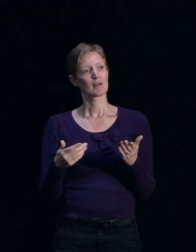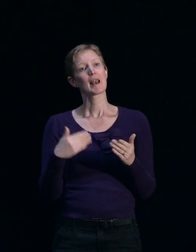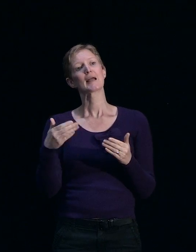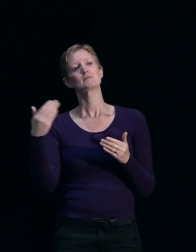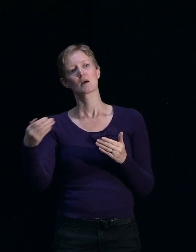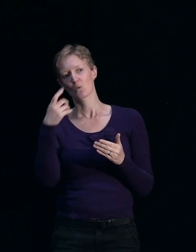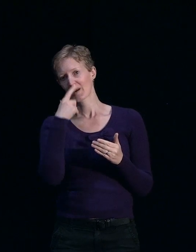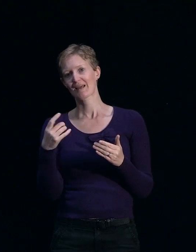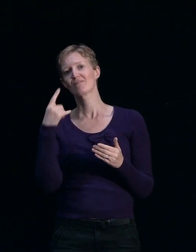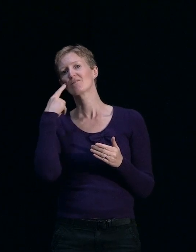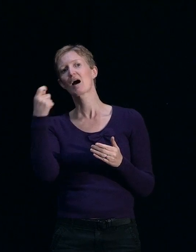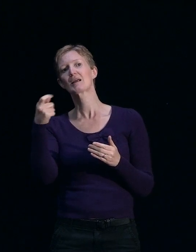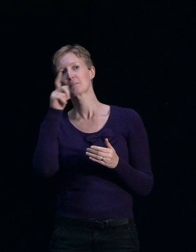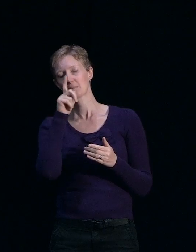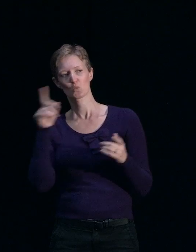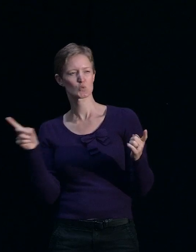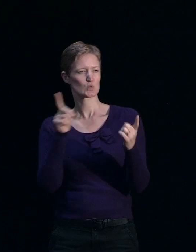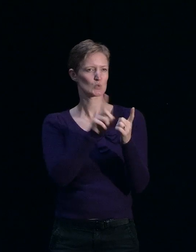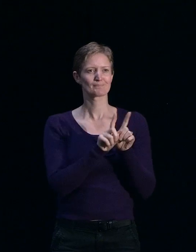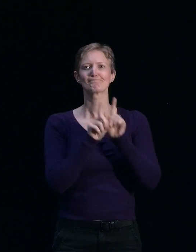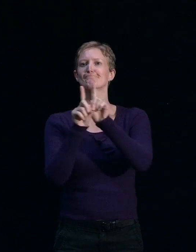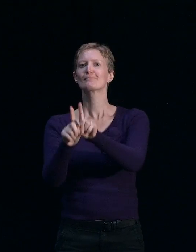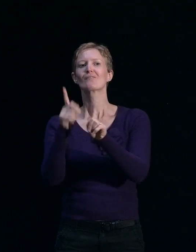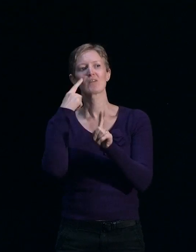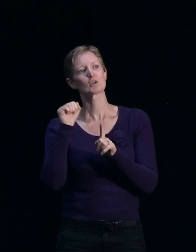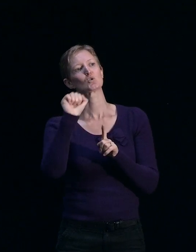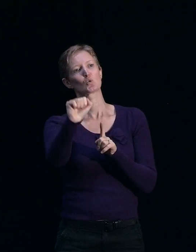helpers who will take you off to the stand for your insurer.